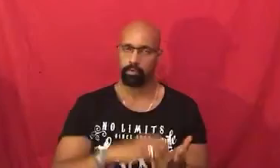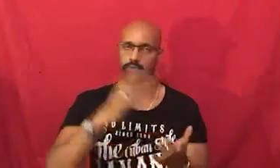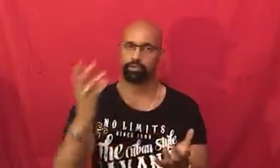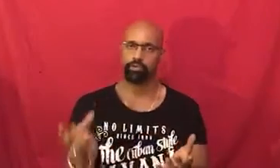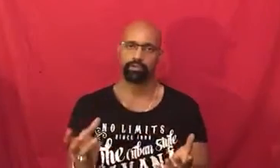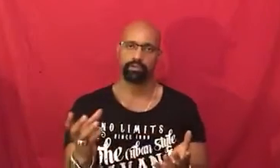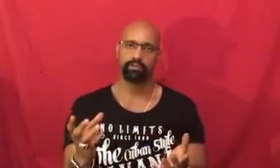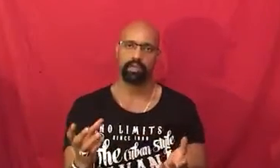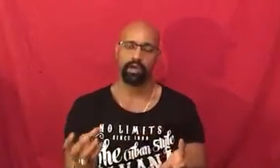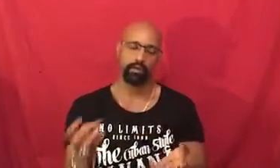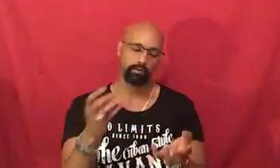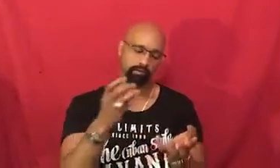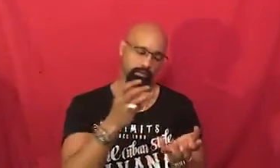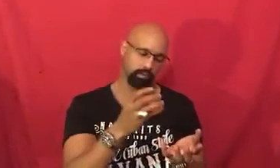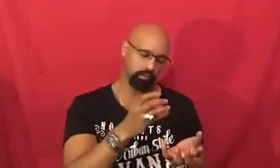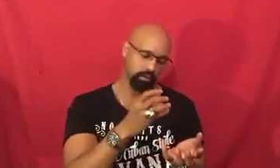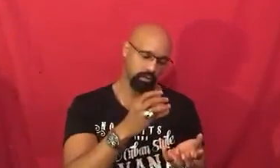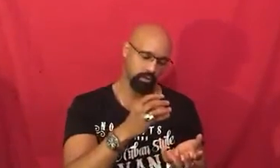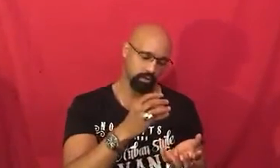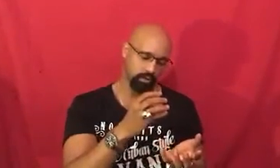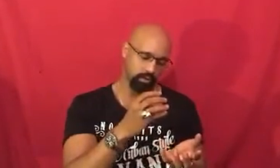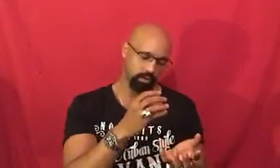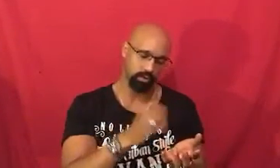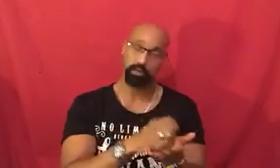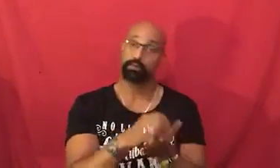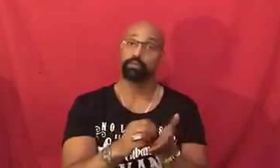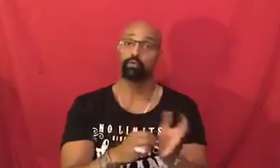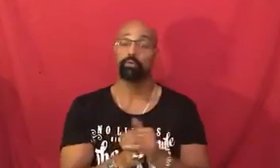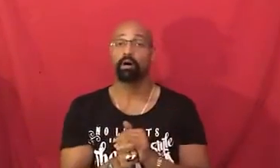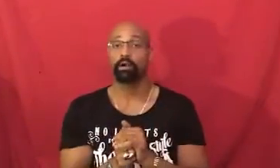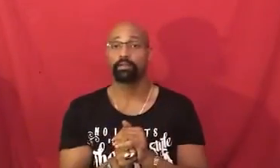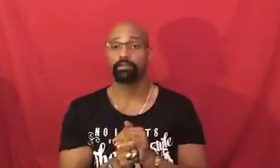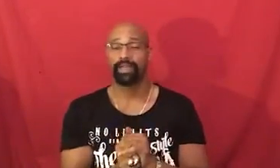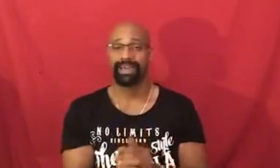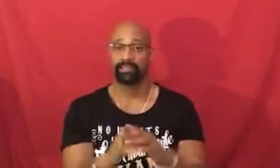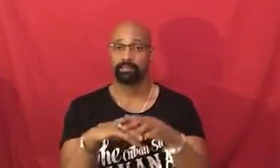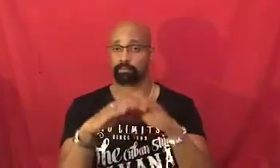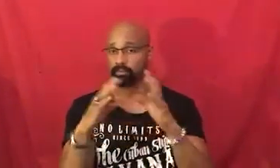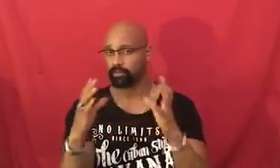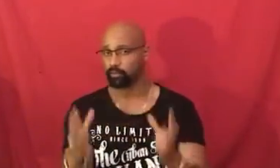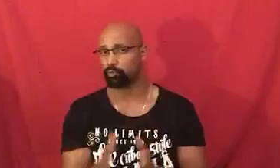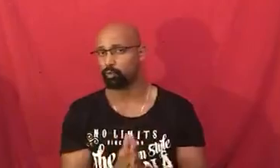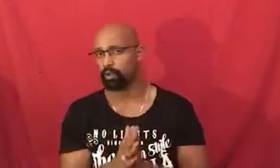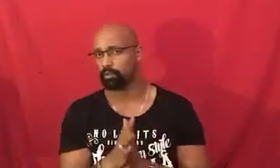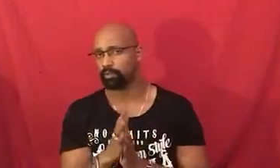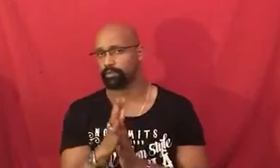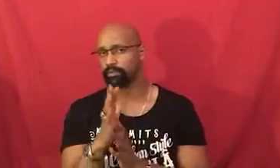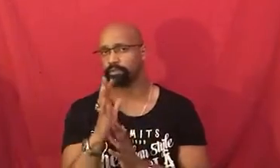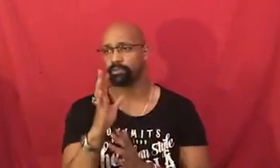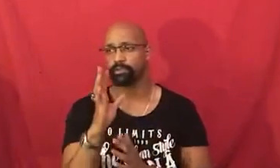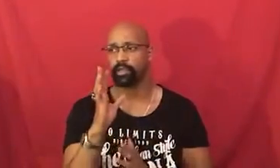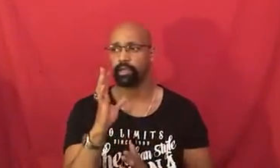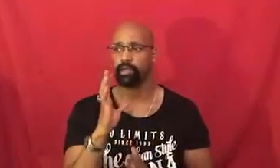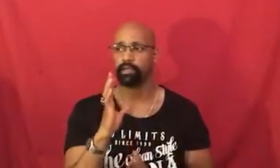emergence out of the individual parts has completely new qualities and